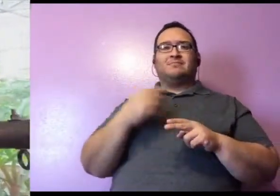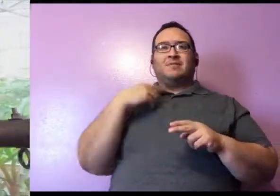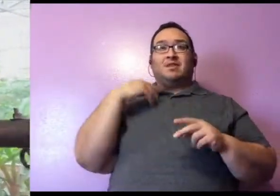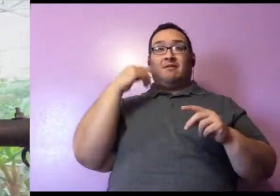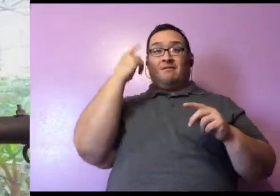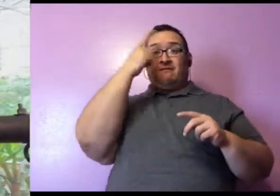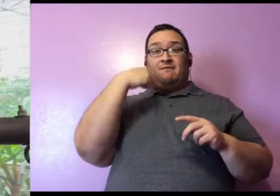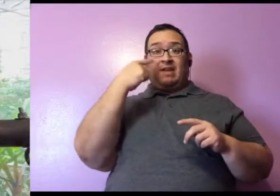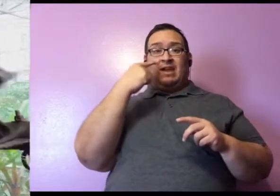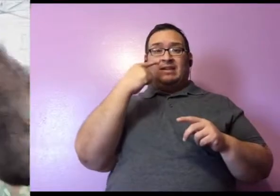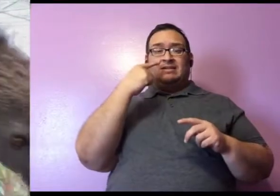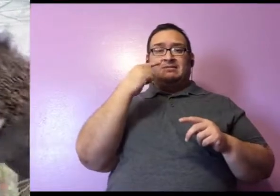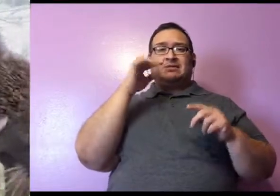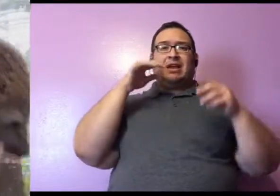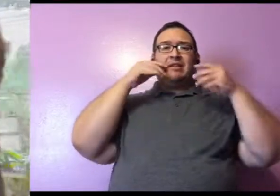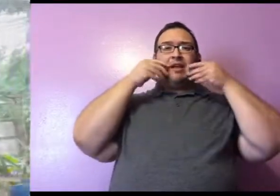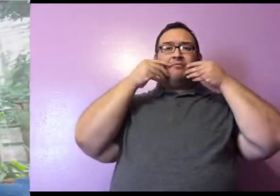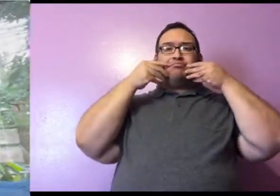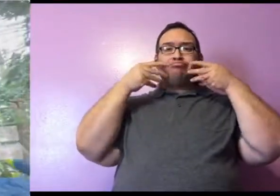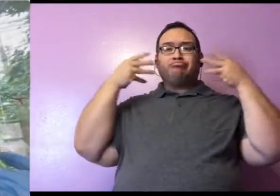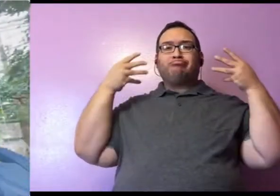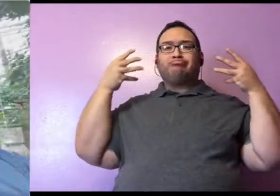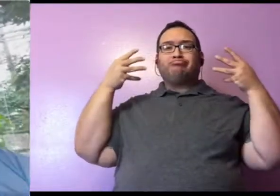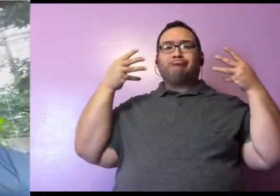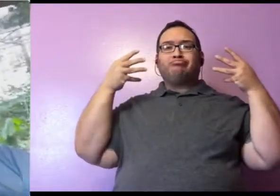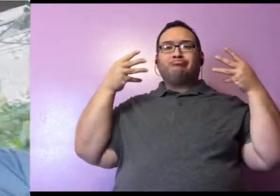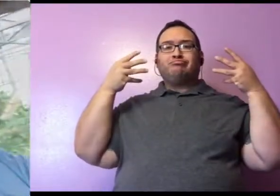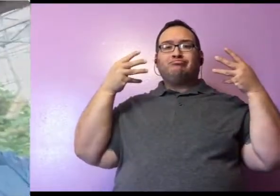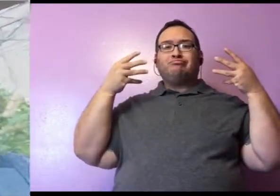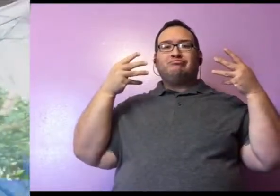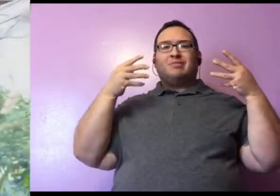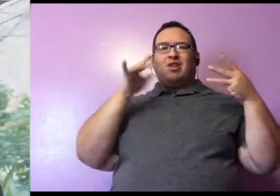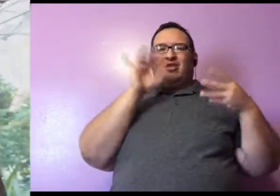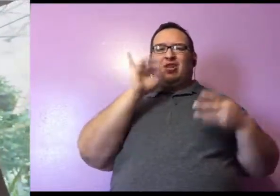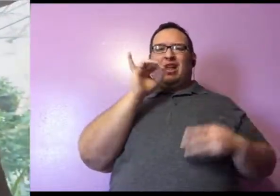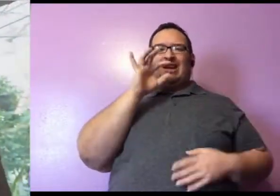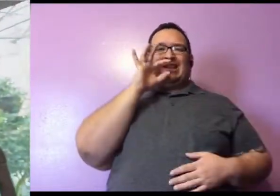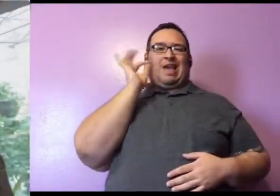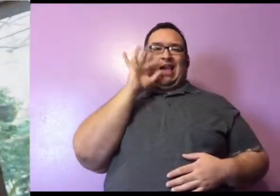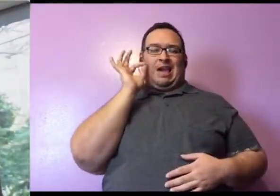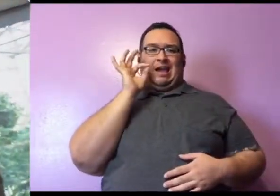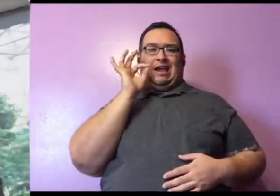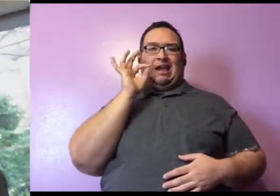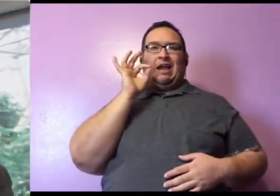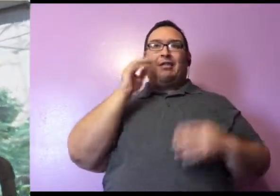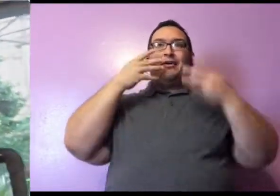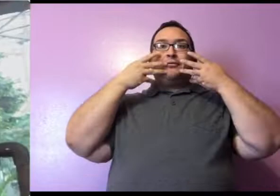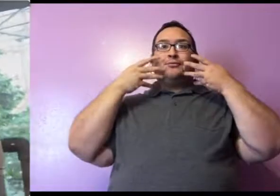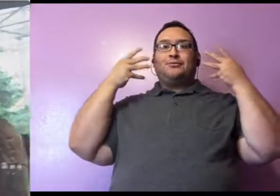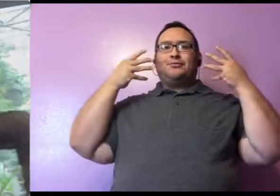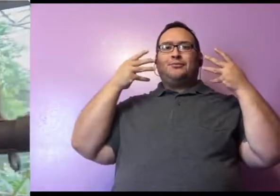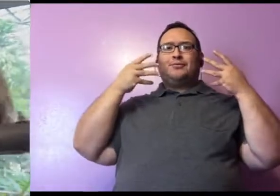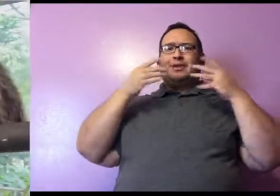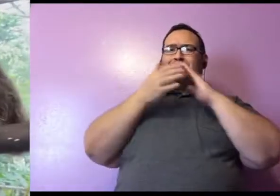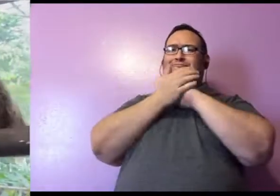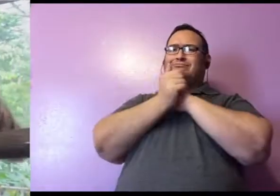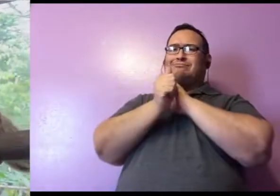faces and whiskers that look a little bit like a cat. She's got those very long whiskers and they're very good climbers just like